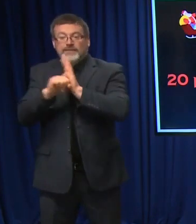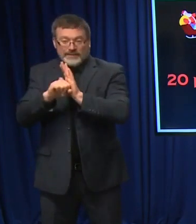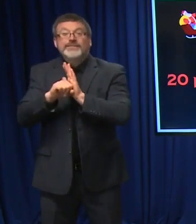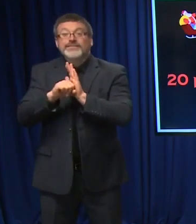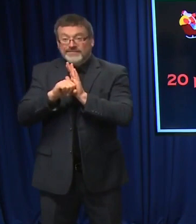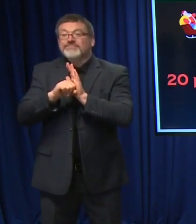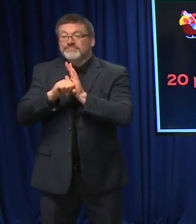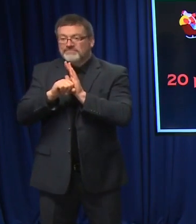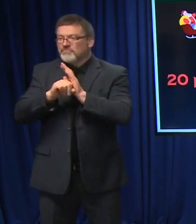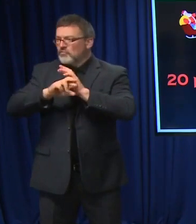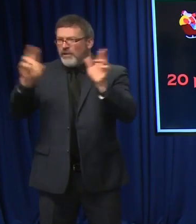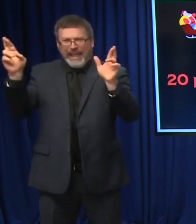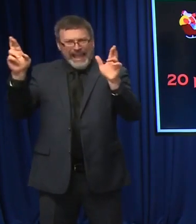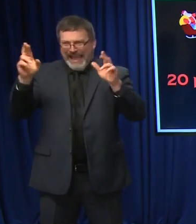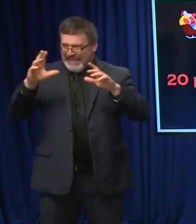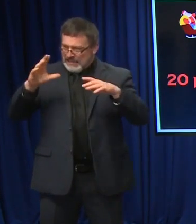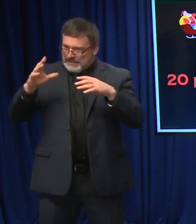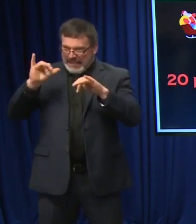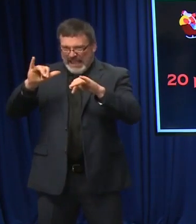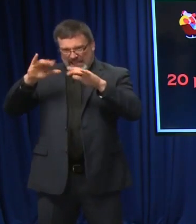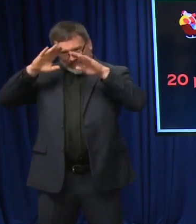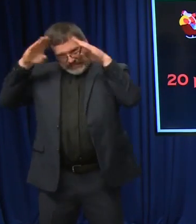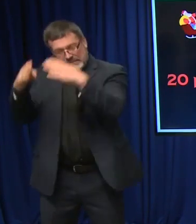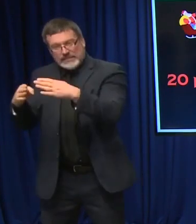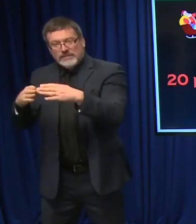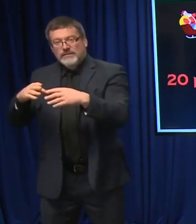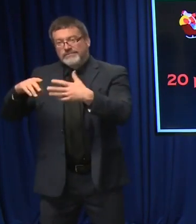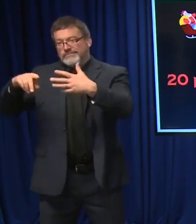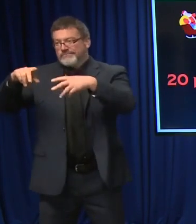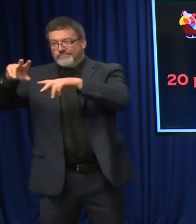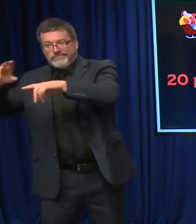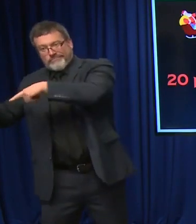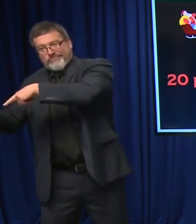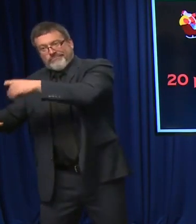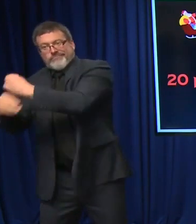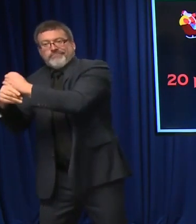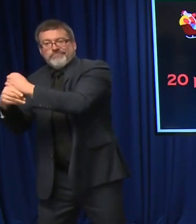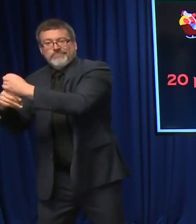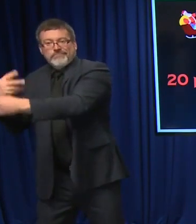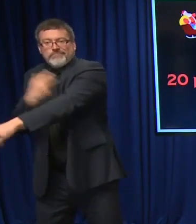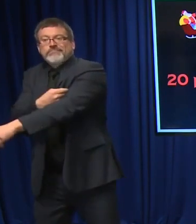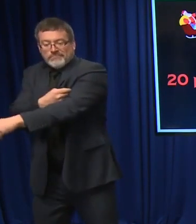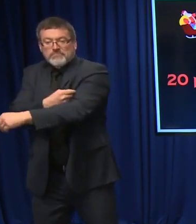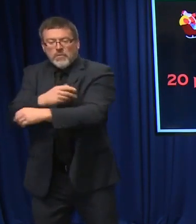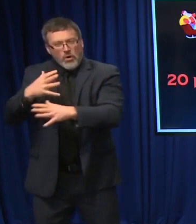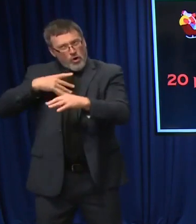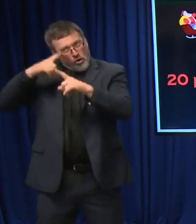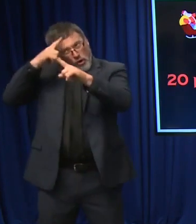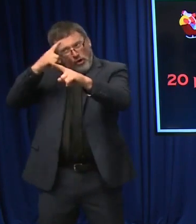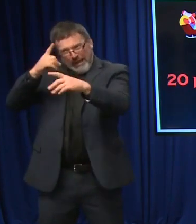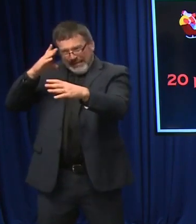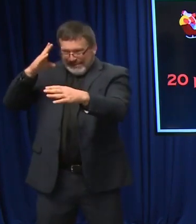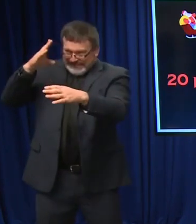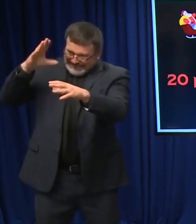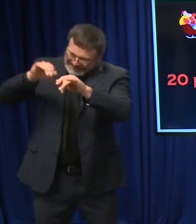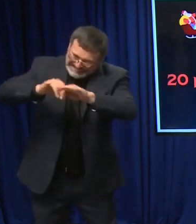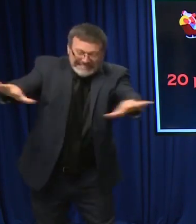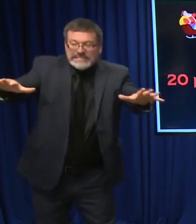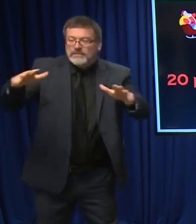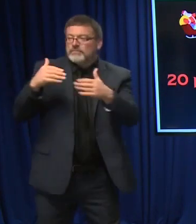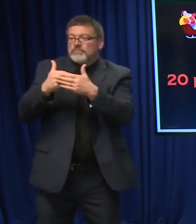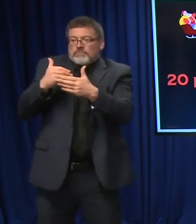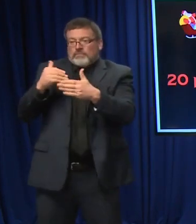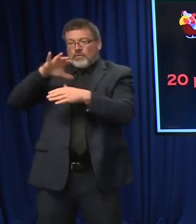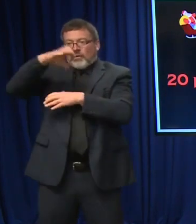administer booster doses for anyone looking to be fully boosted in time for the Christmas holidays. Of course, we do encourage individuals to go